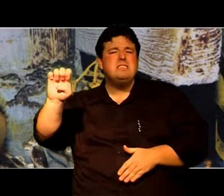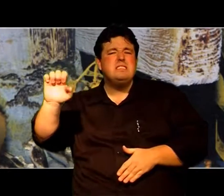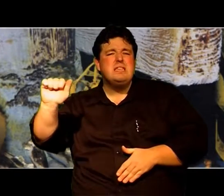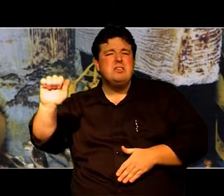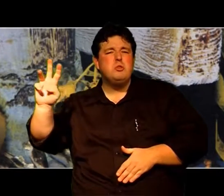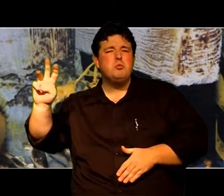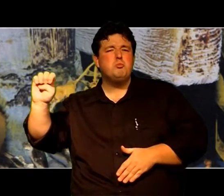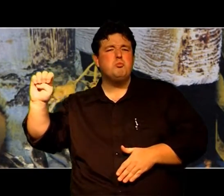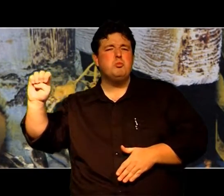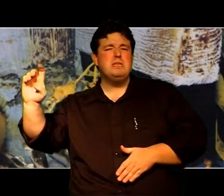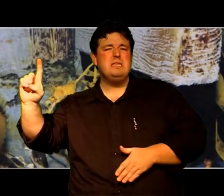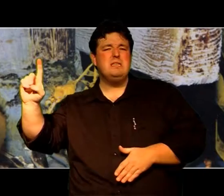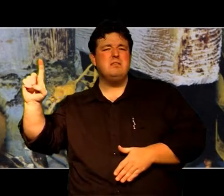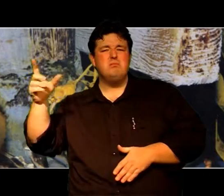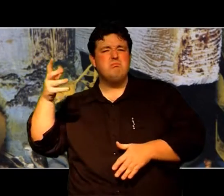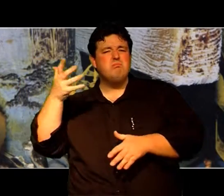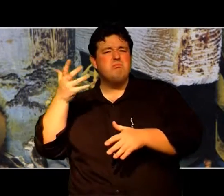It looks like leaves Seaweed